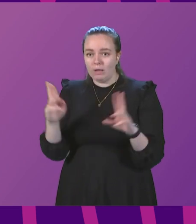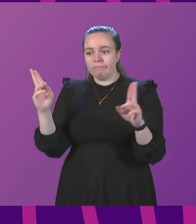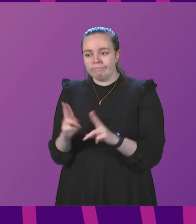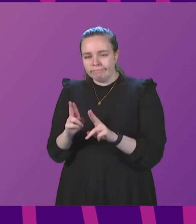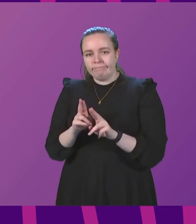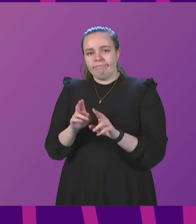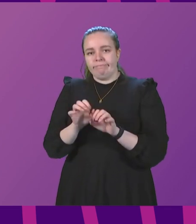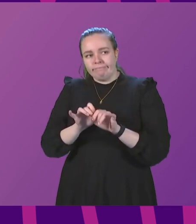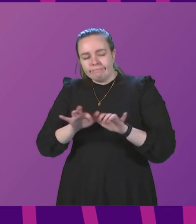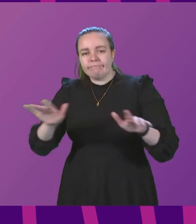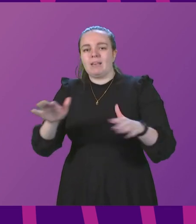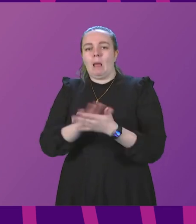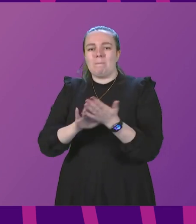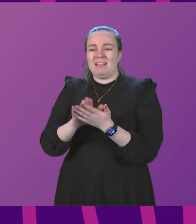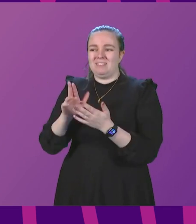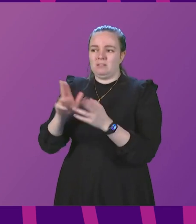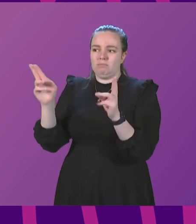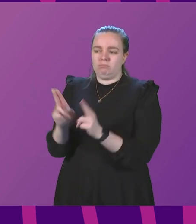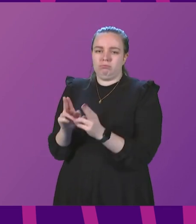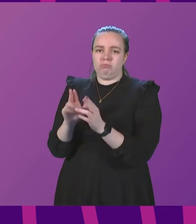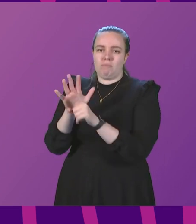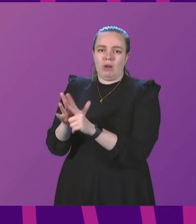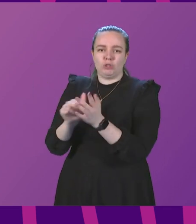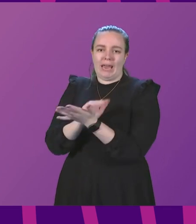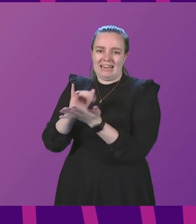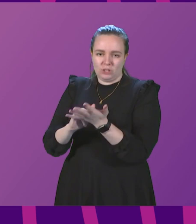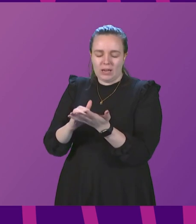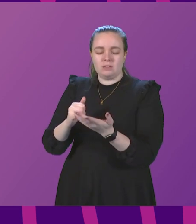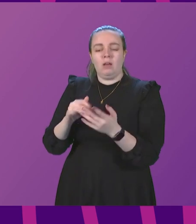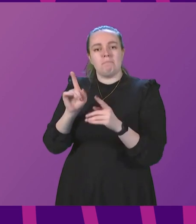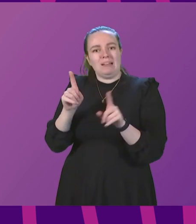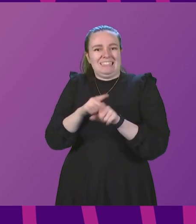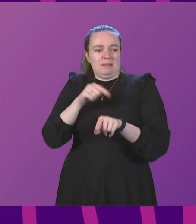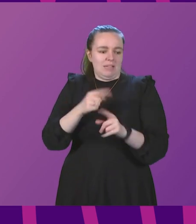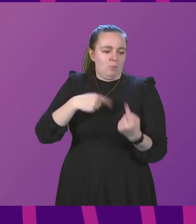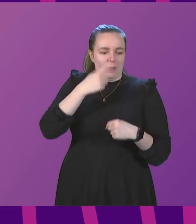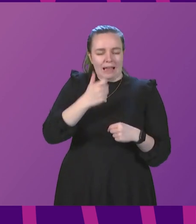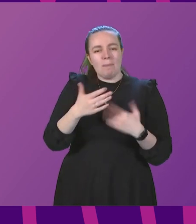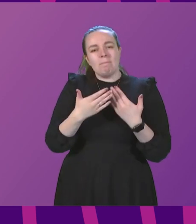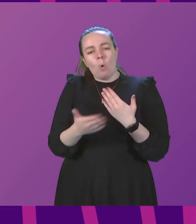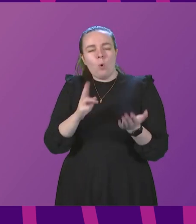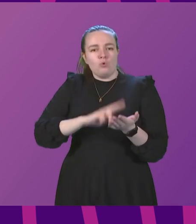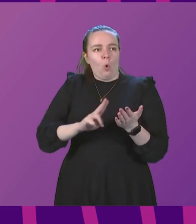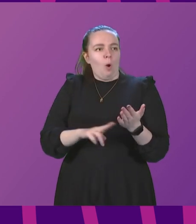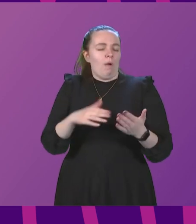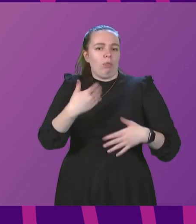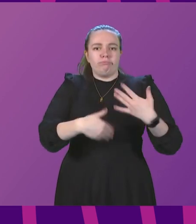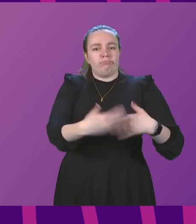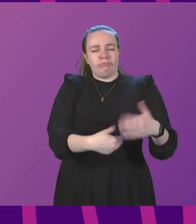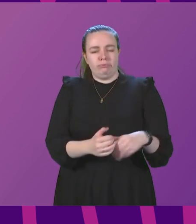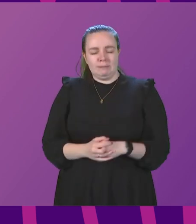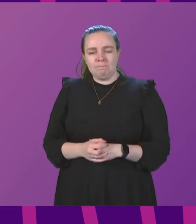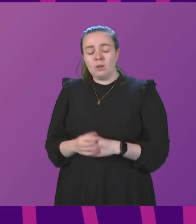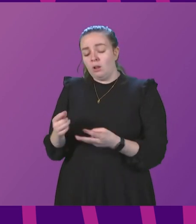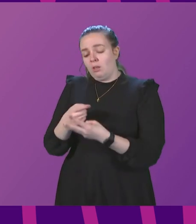therefore relieve pressure on the NHS, while allowing all of us to get back to living much more normally. There are three further